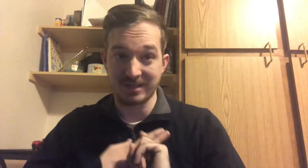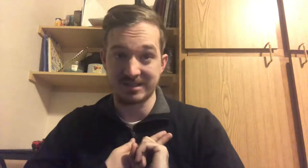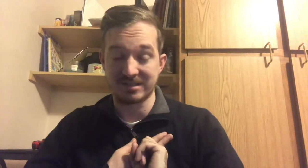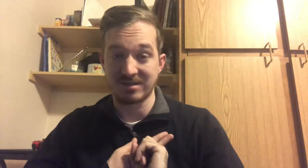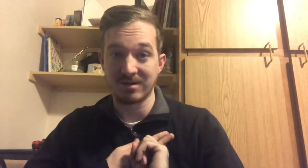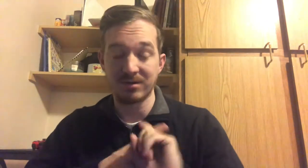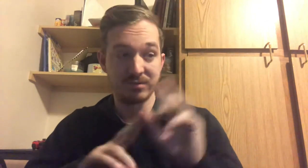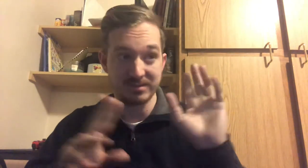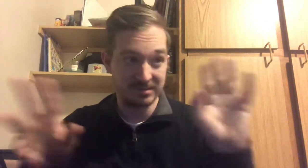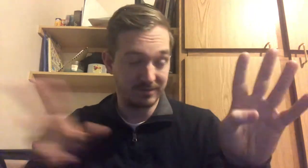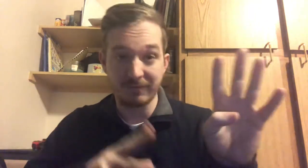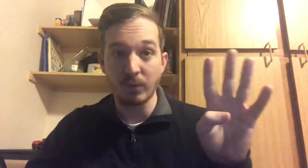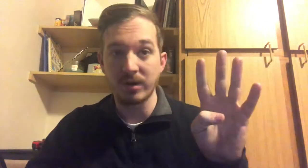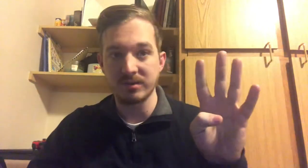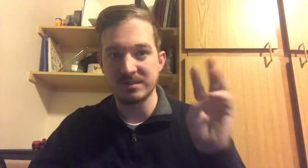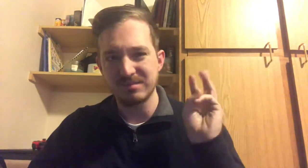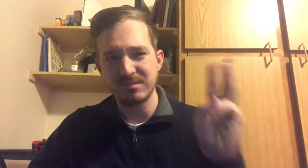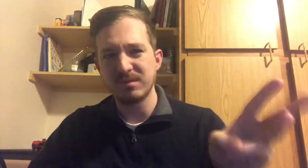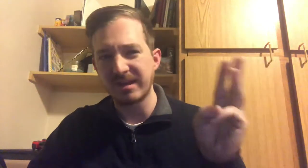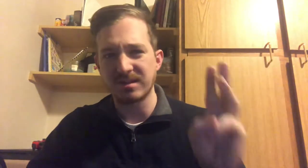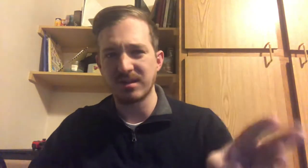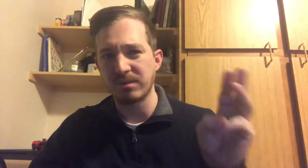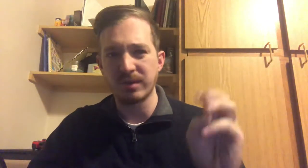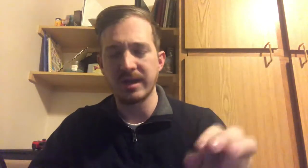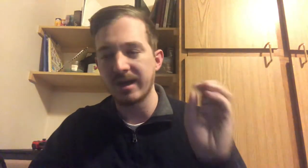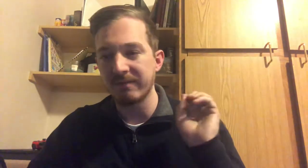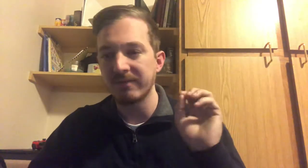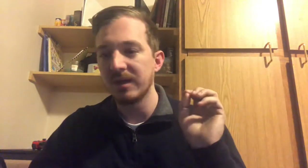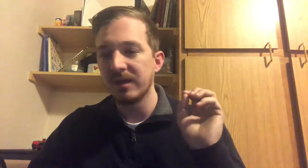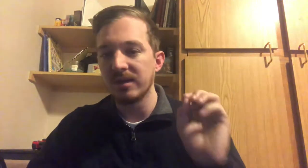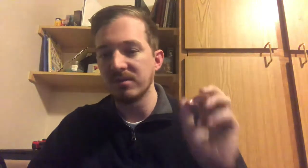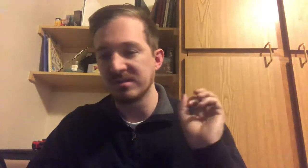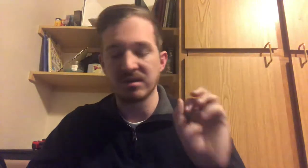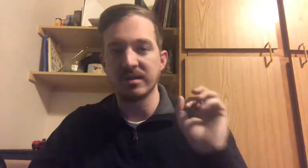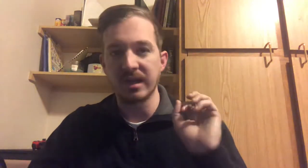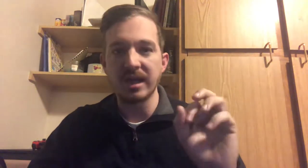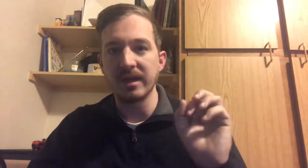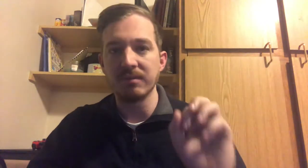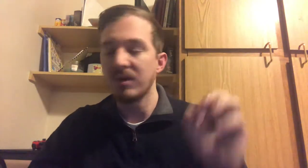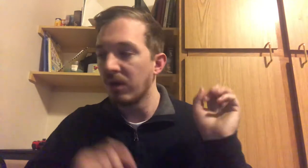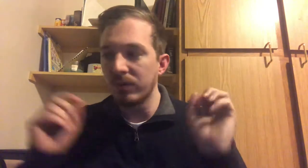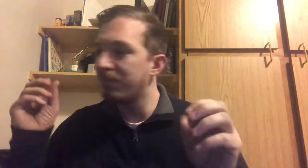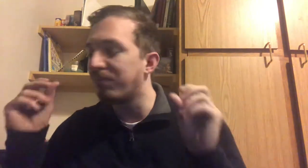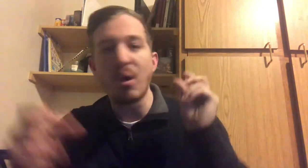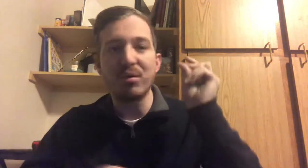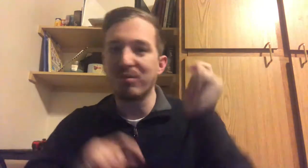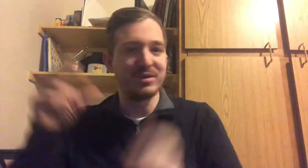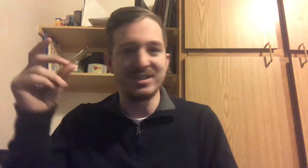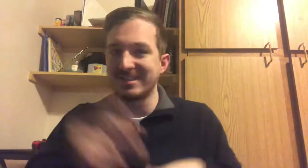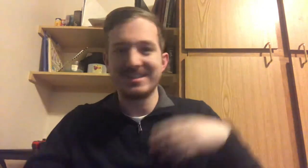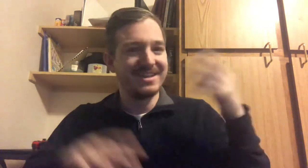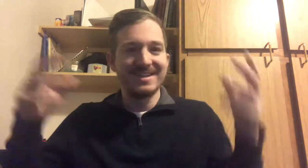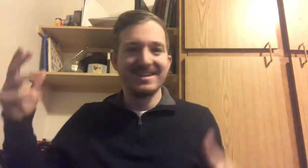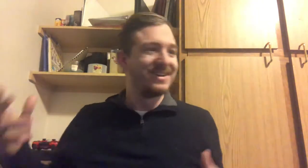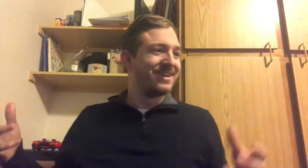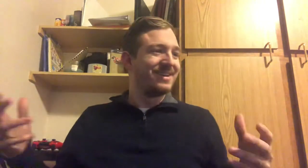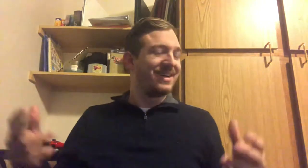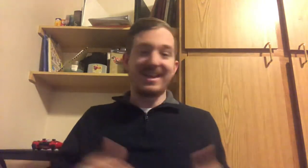sister, who's four years, technically three and a half years younger than I am, we both would just, like,